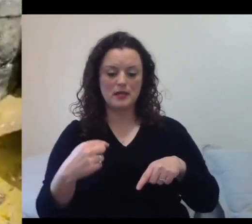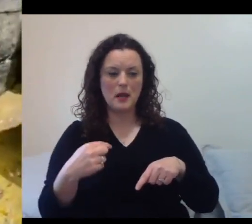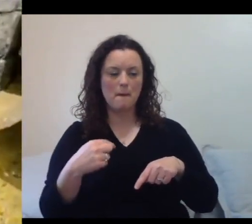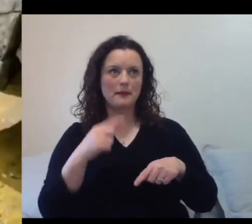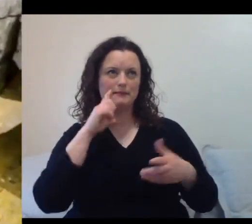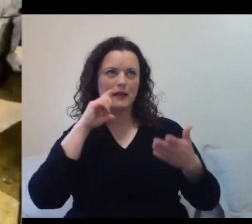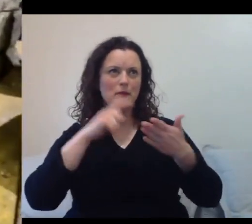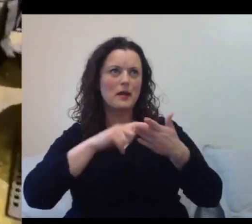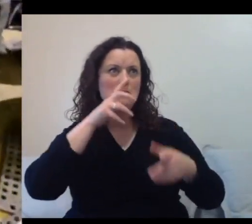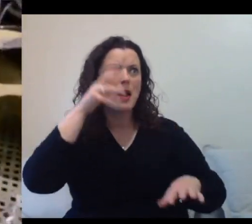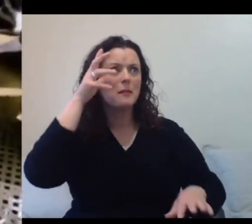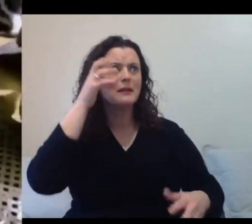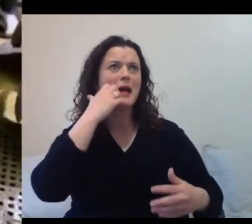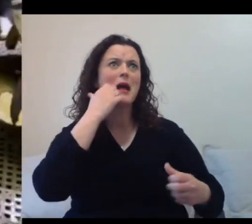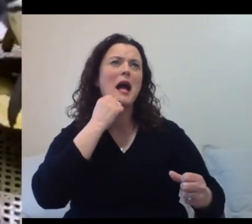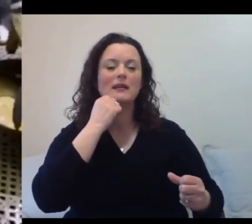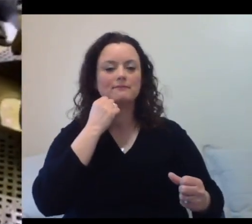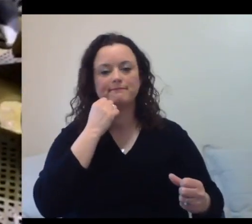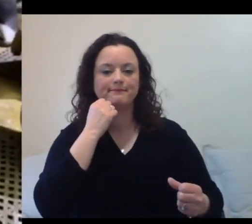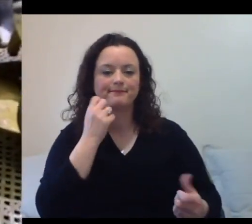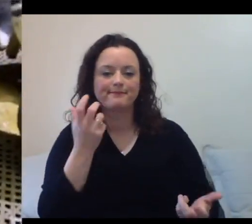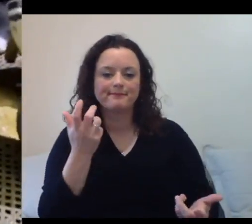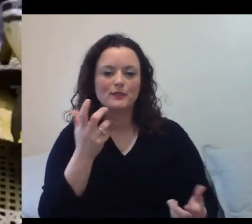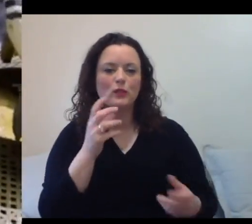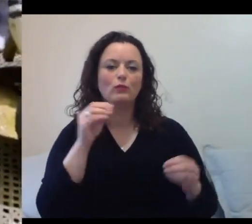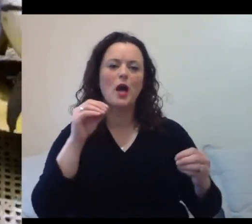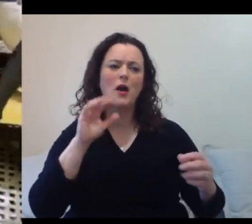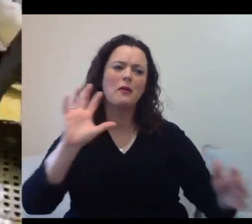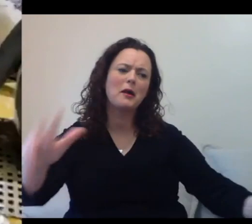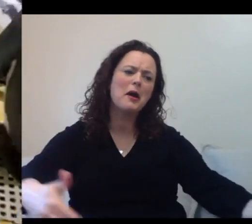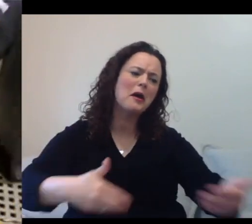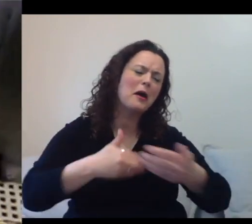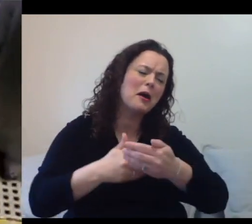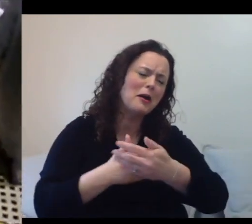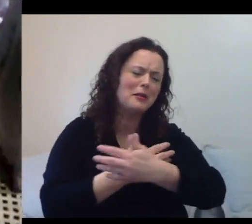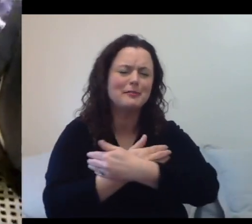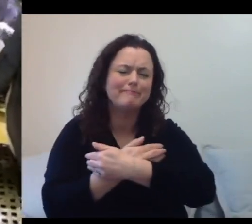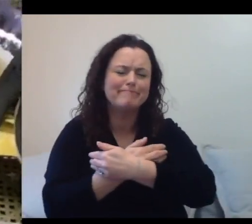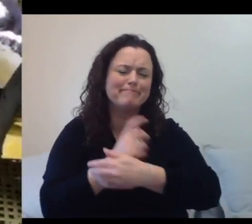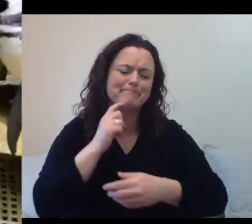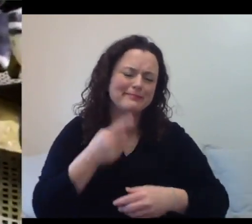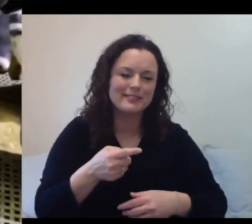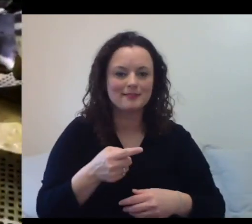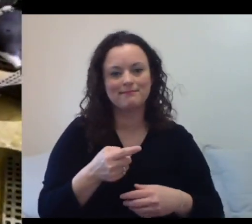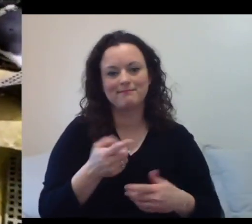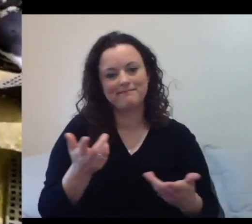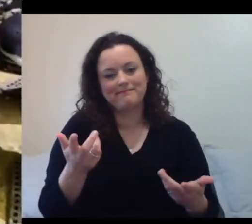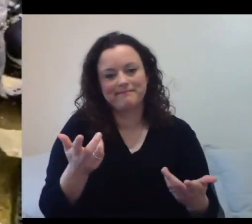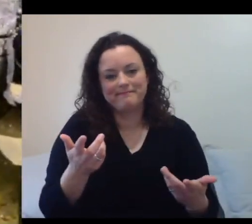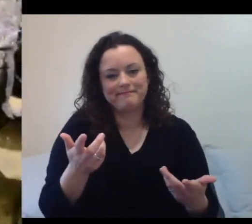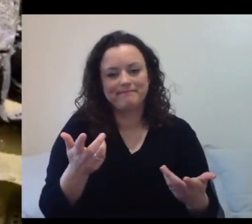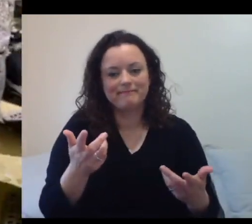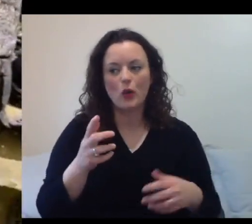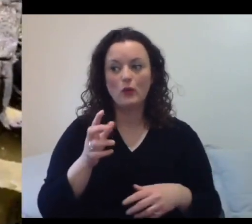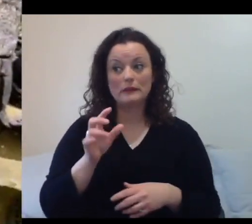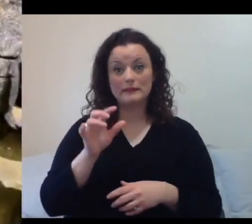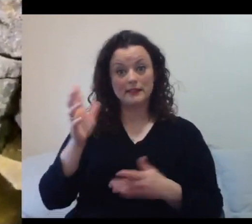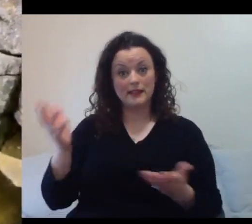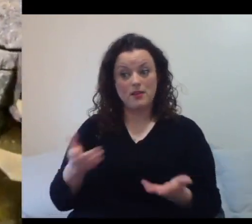of, like, family reunion in their natural habitat. So, then even here, there's not really any sort of, like, family grouping. It's just a colony grouping.